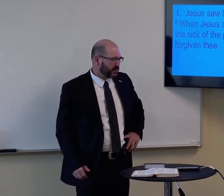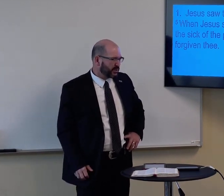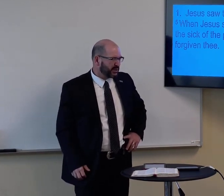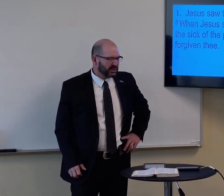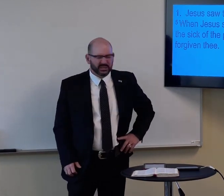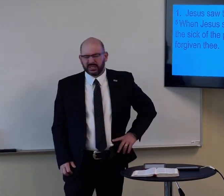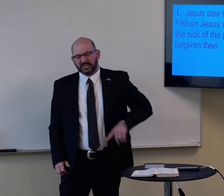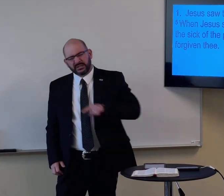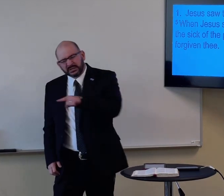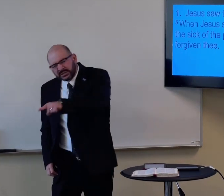about it?